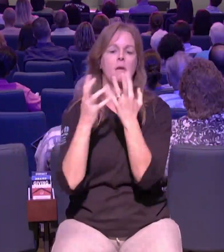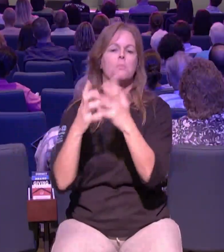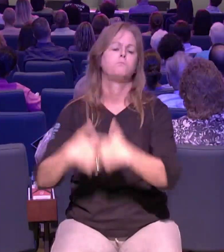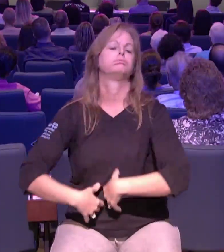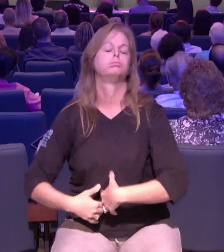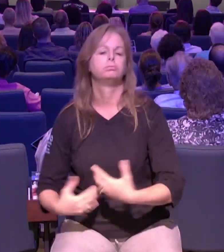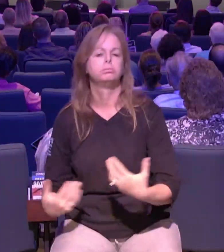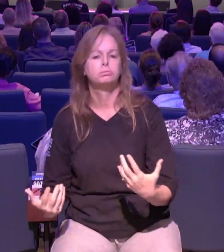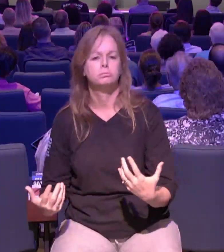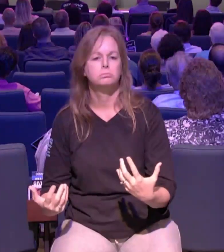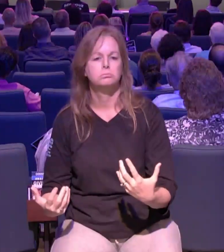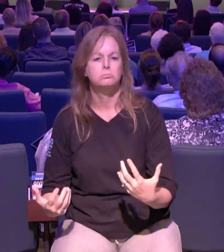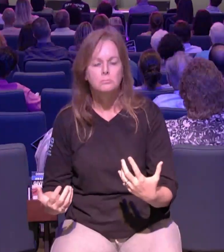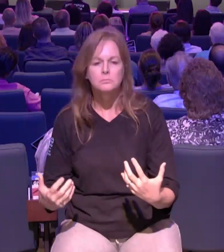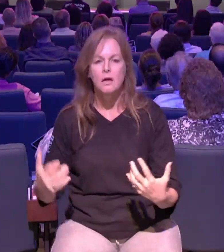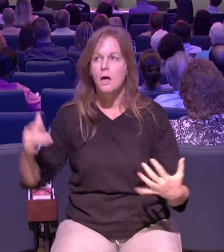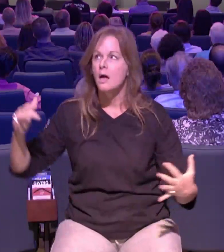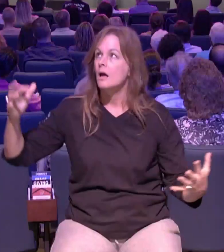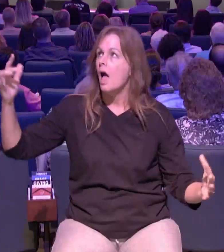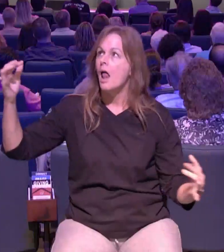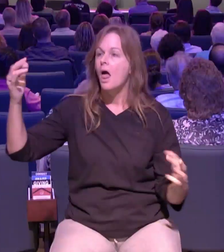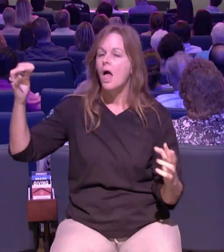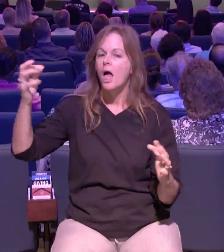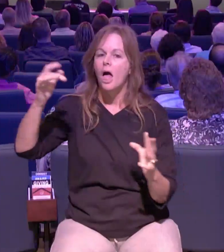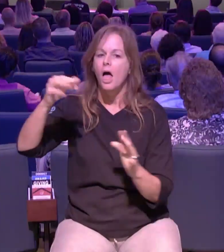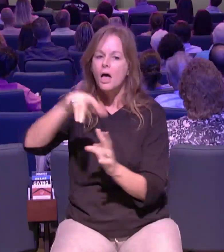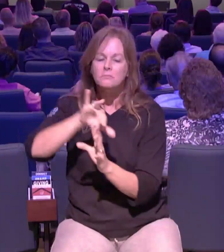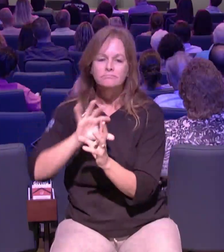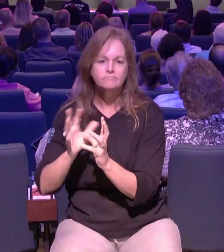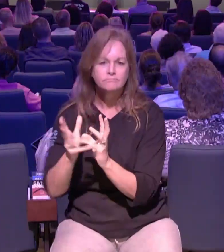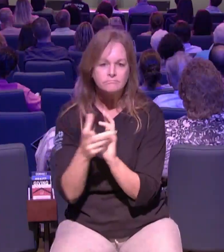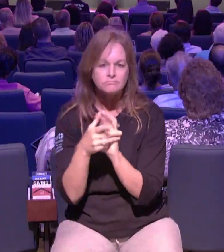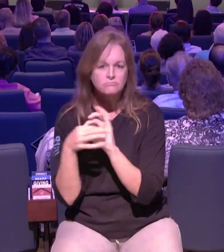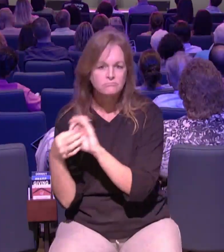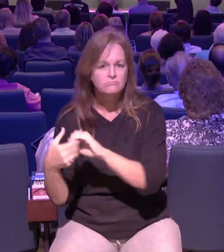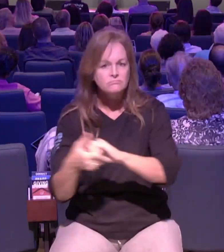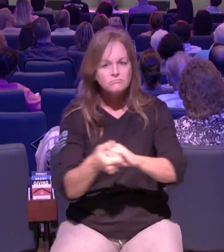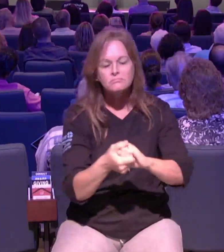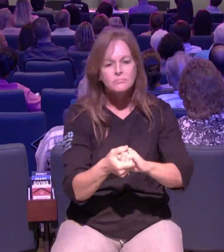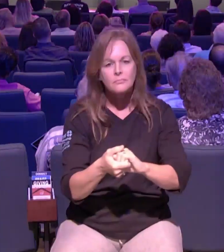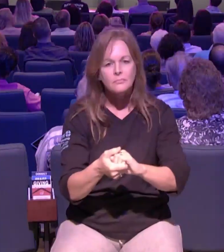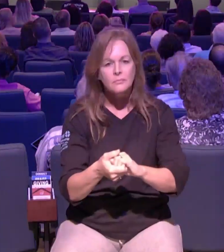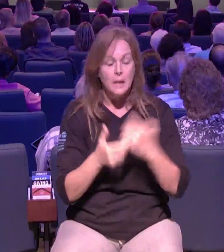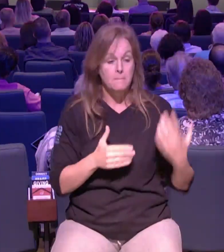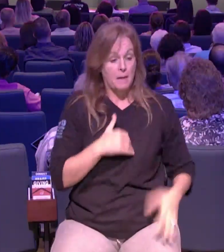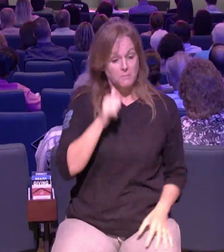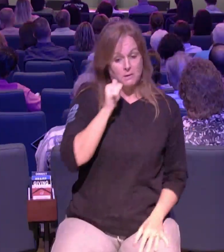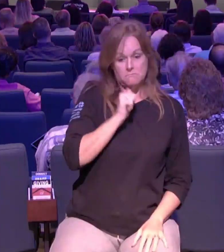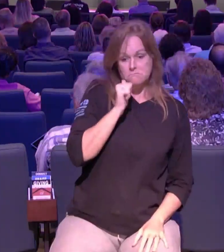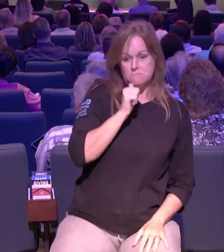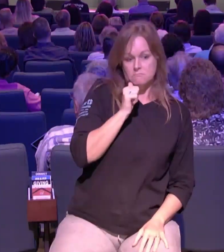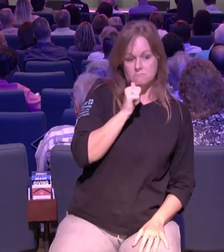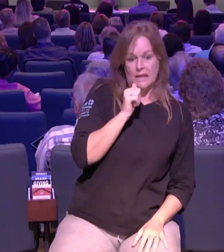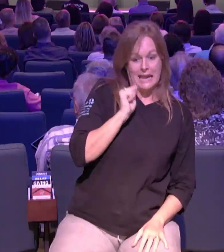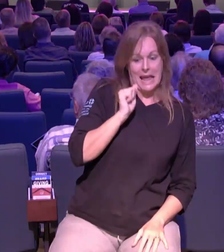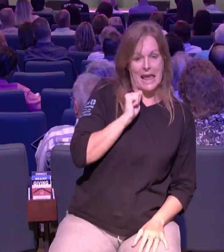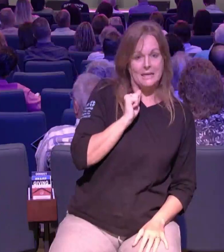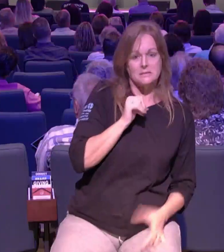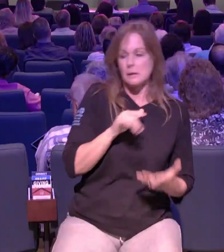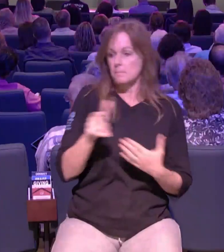what's missing in their family and god's going to use you to be a spiritual uncle or aunt that's going to bless them and help them and call up the god thing in them you're going to step in